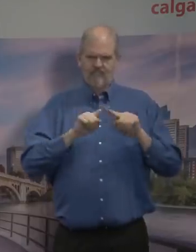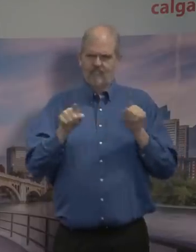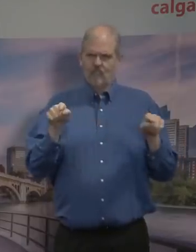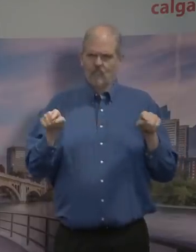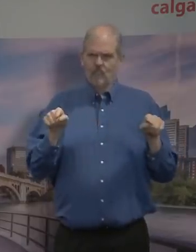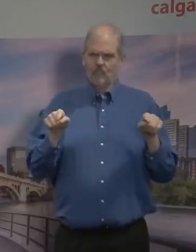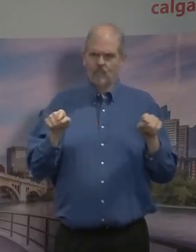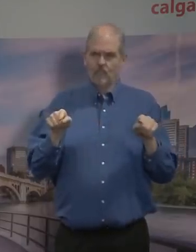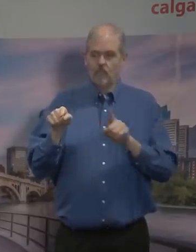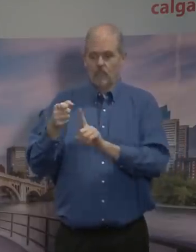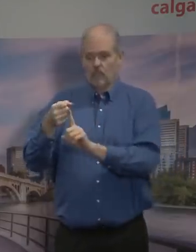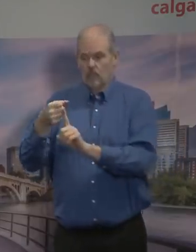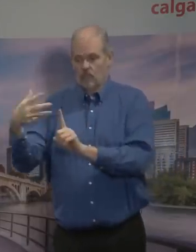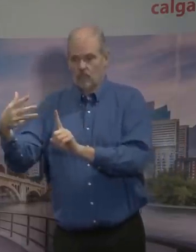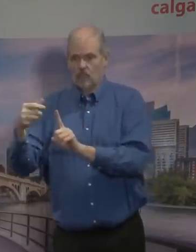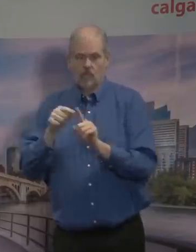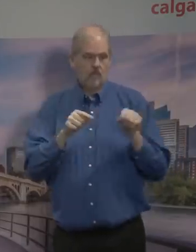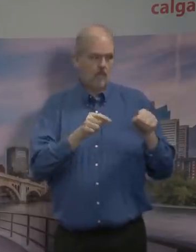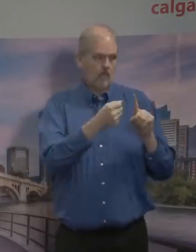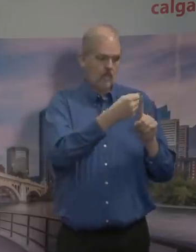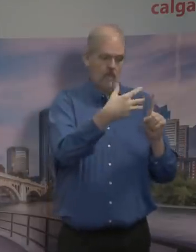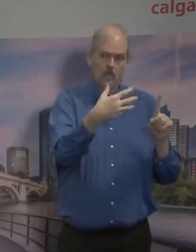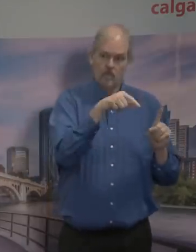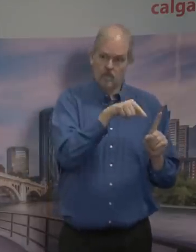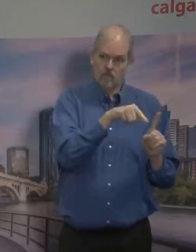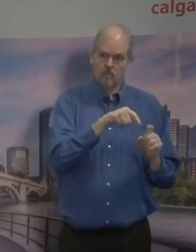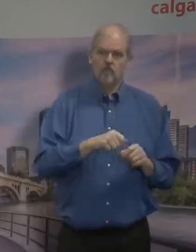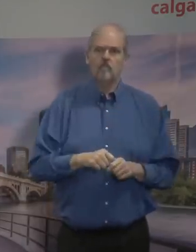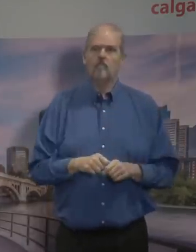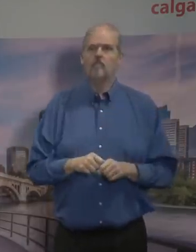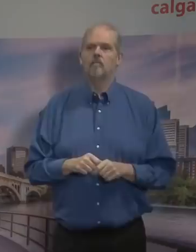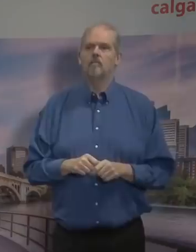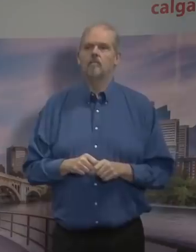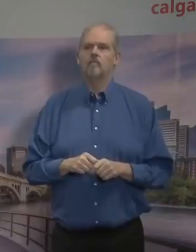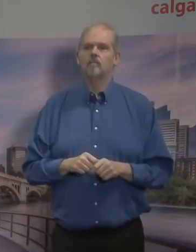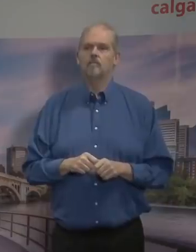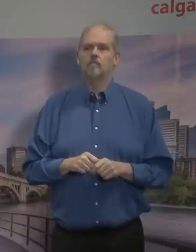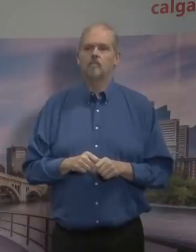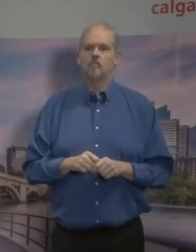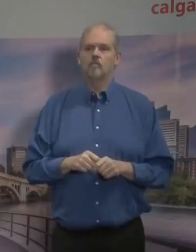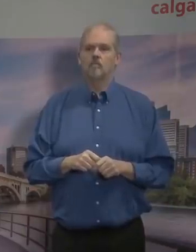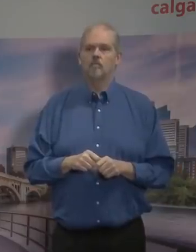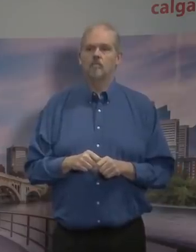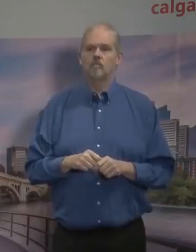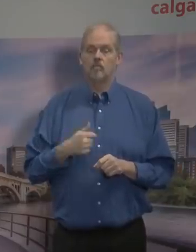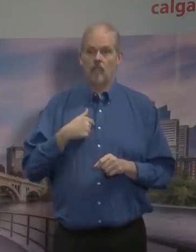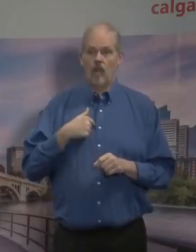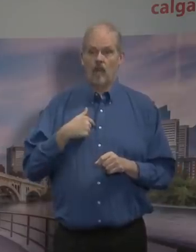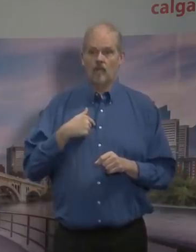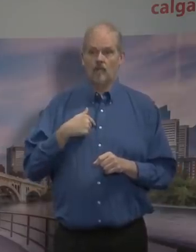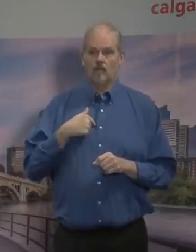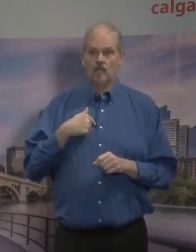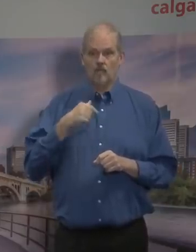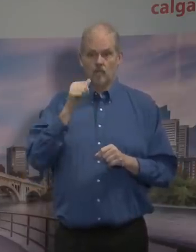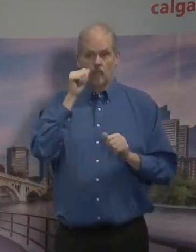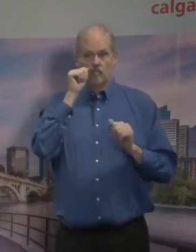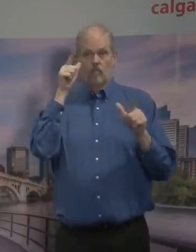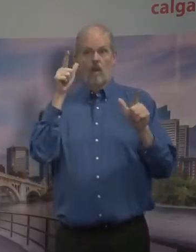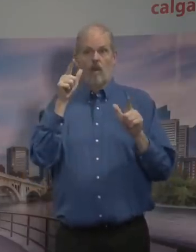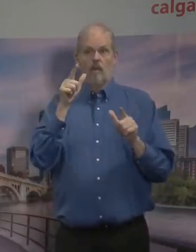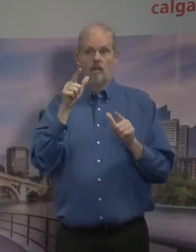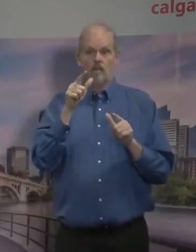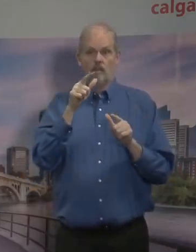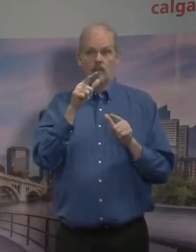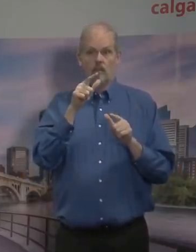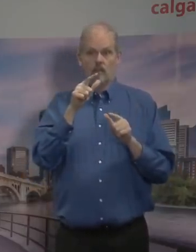I have to tell you that I was surprised when I heard May 14th. And my very first thought was that is way